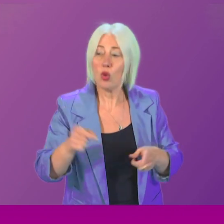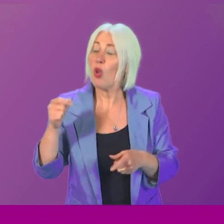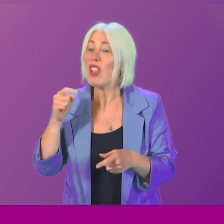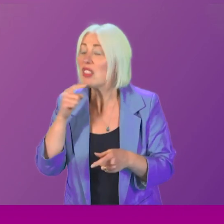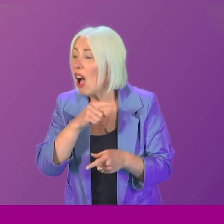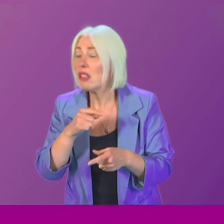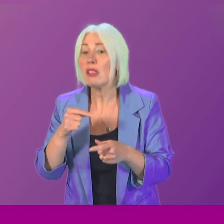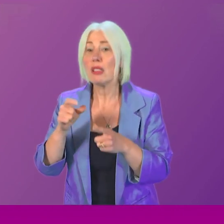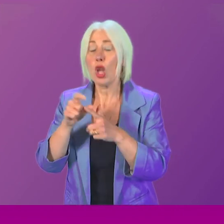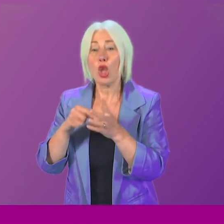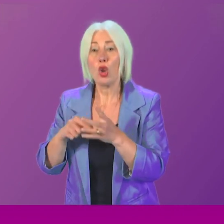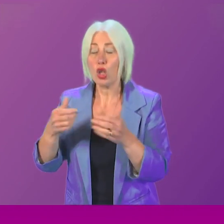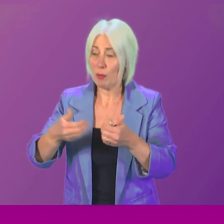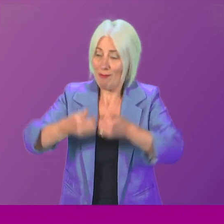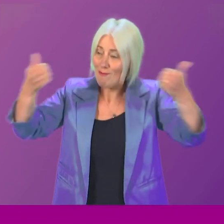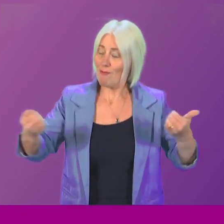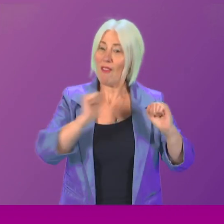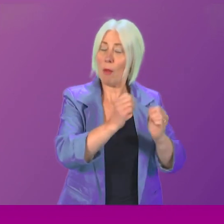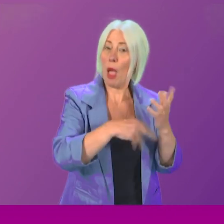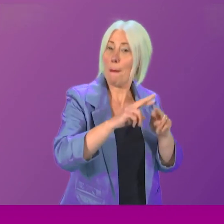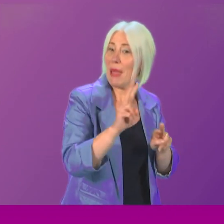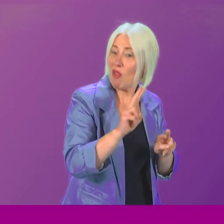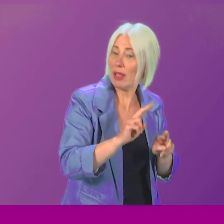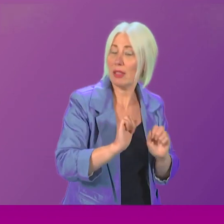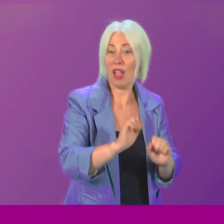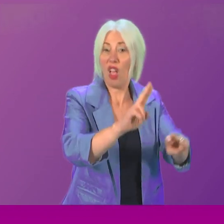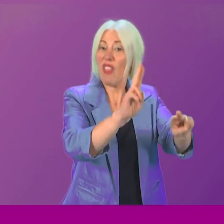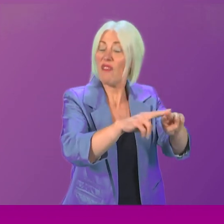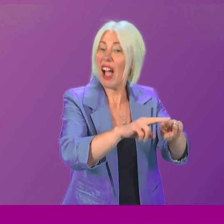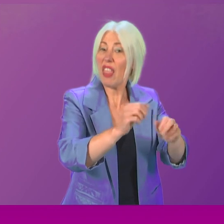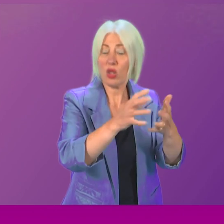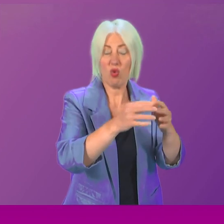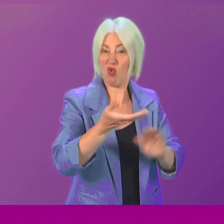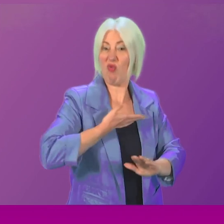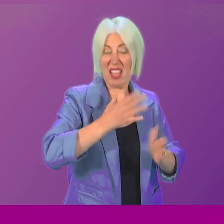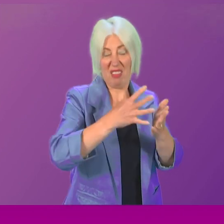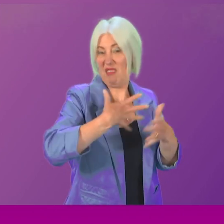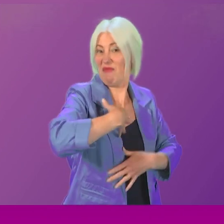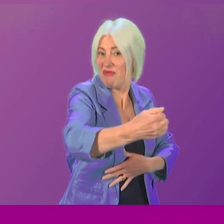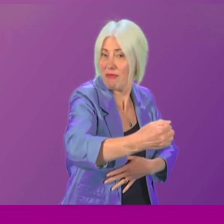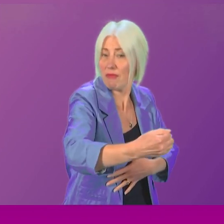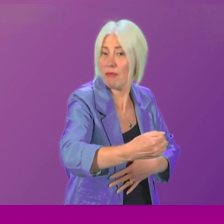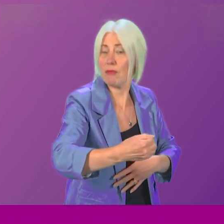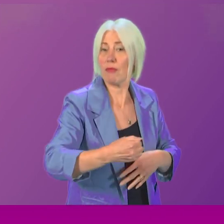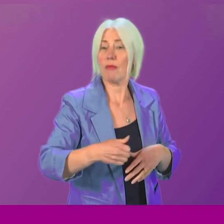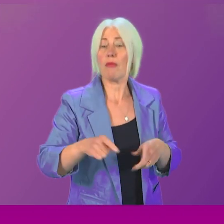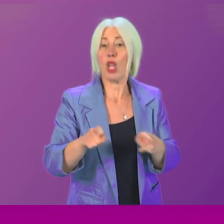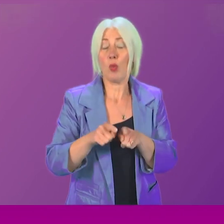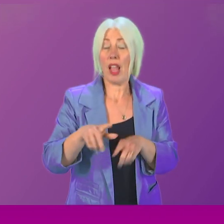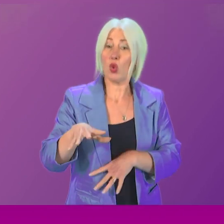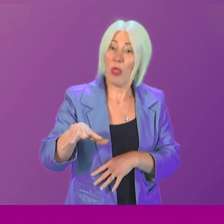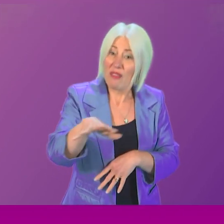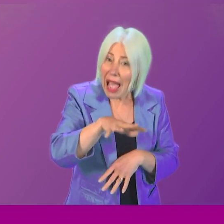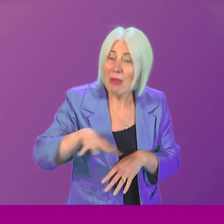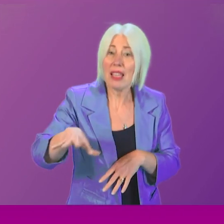daughters who were separated from their parents, to the fathers who were denied their rights, and to the families